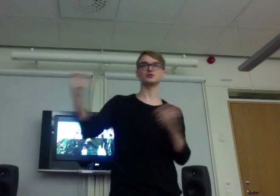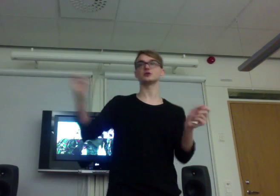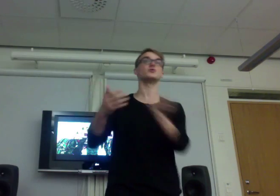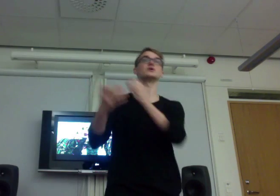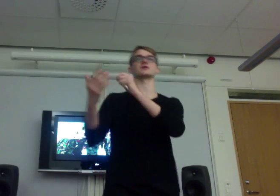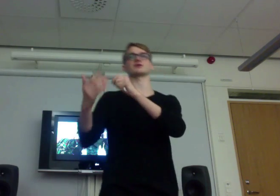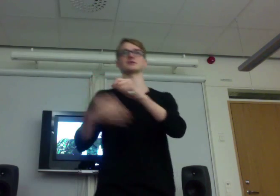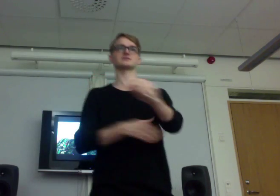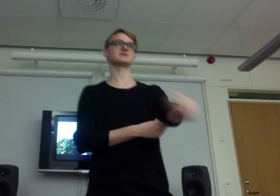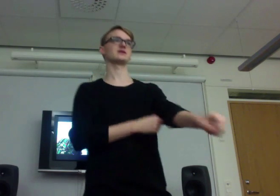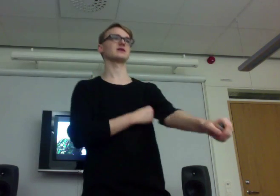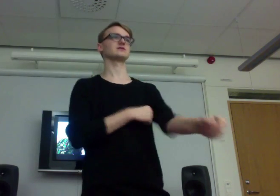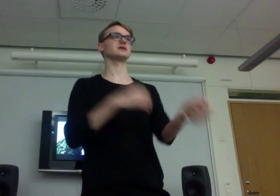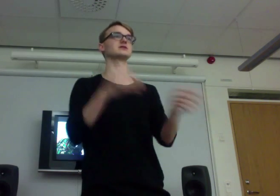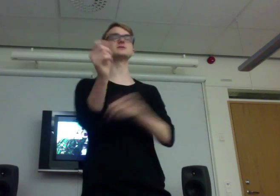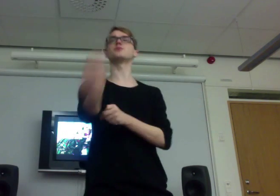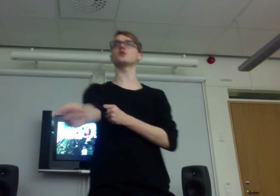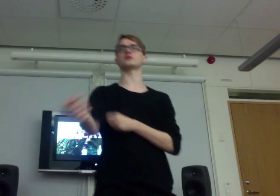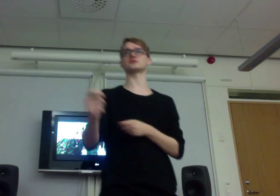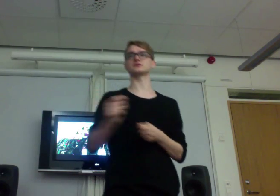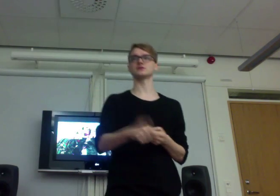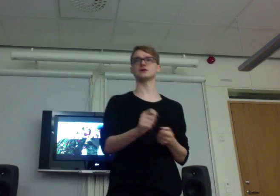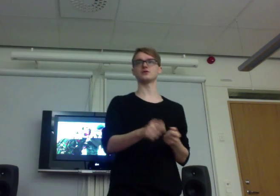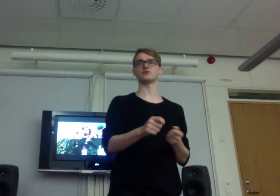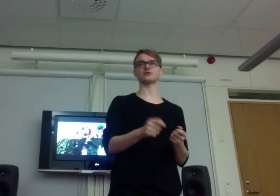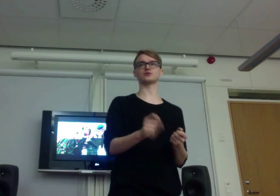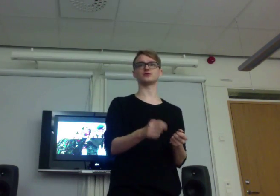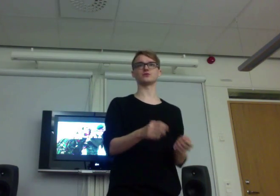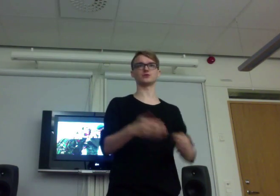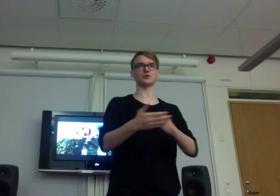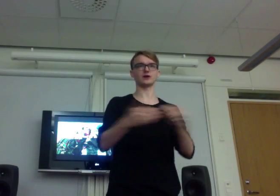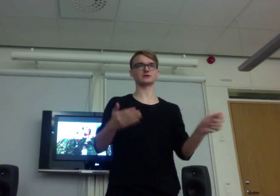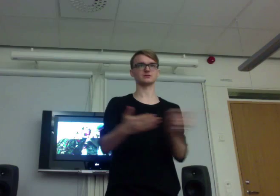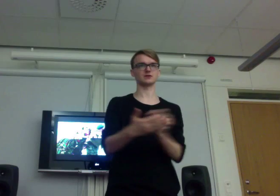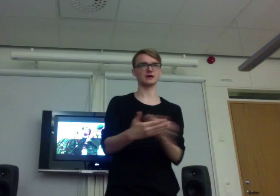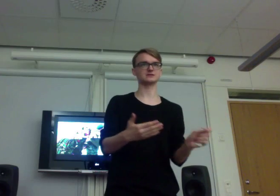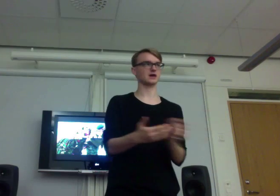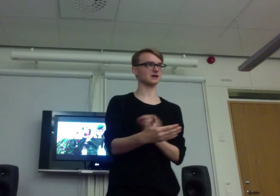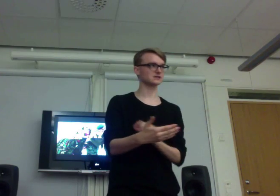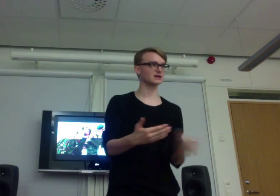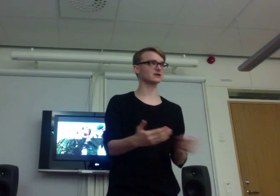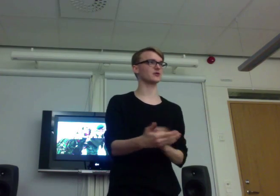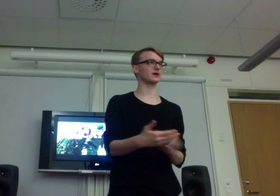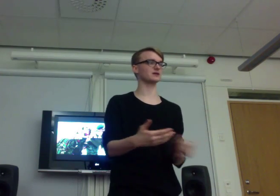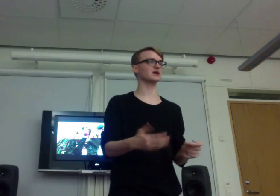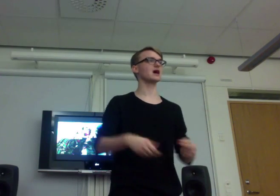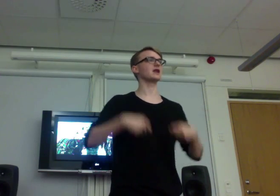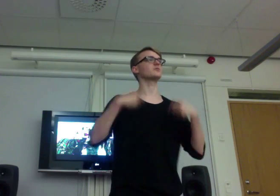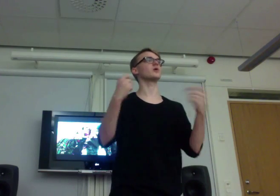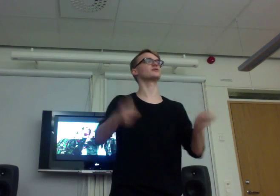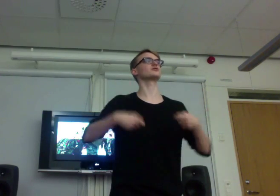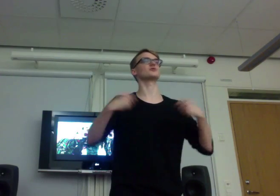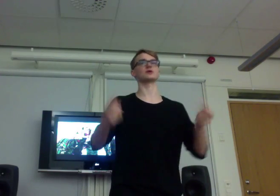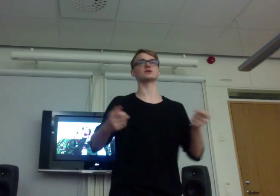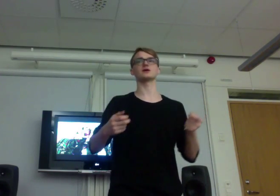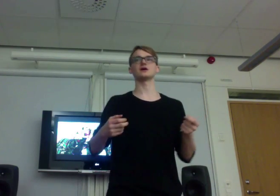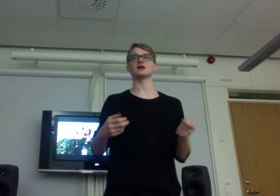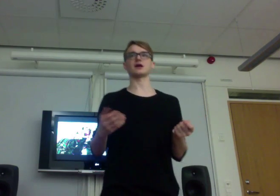the Queen of England. Then it's important To write the exactly correct. And I want to do it like,